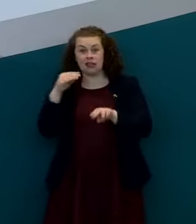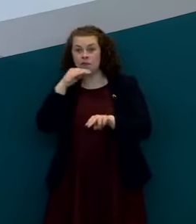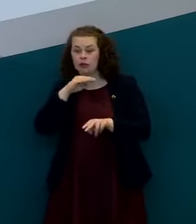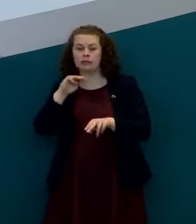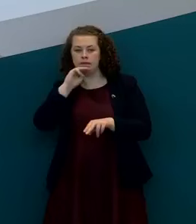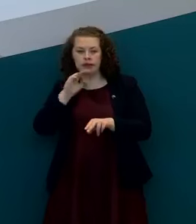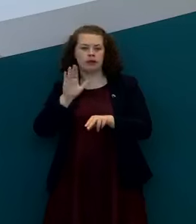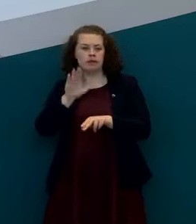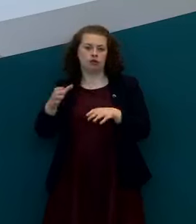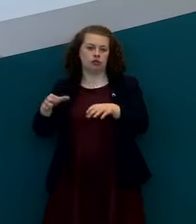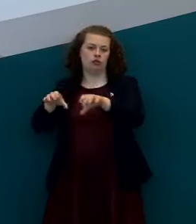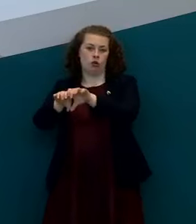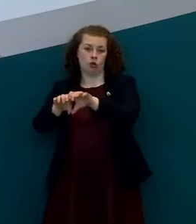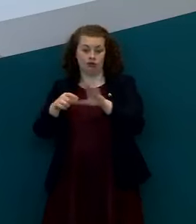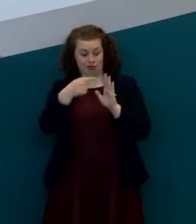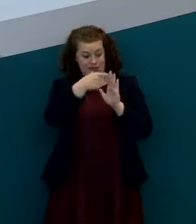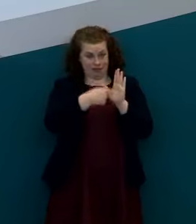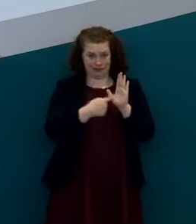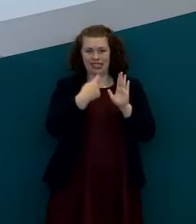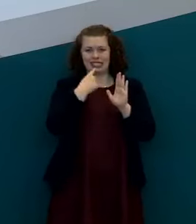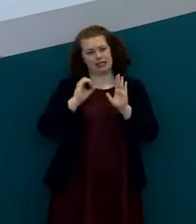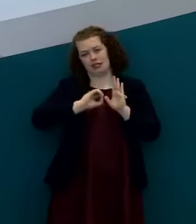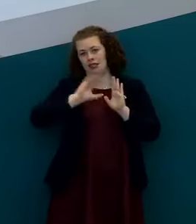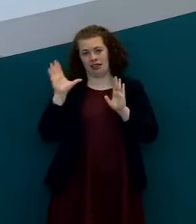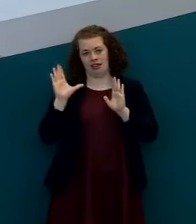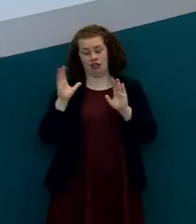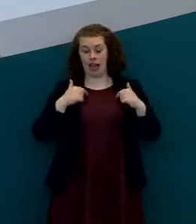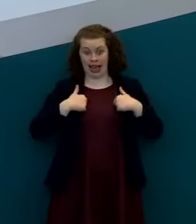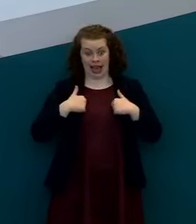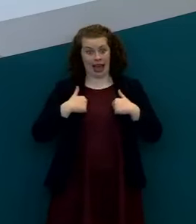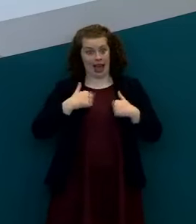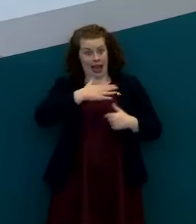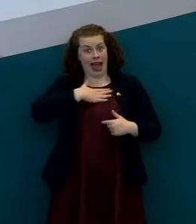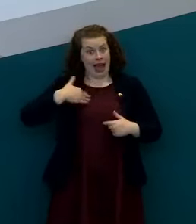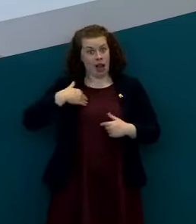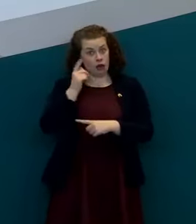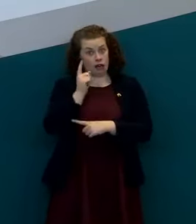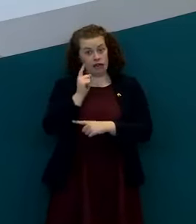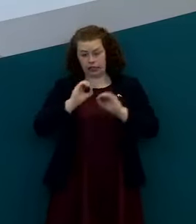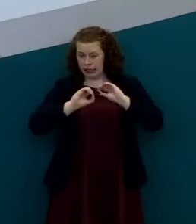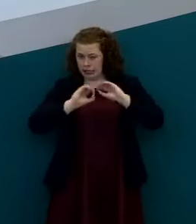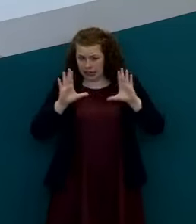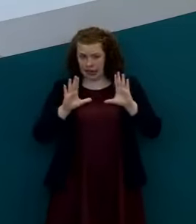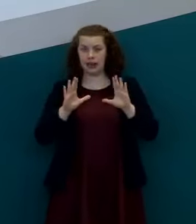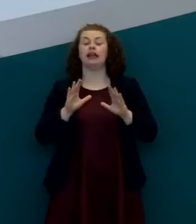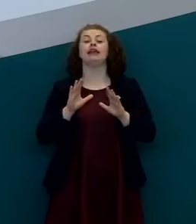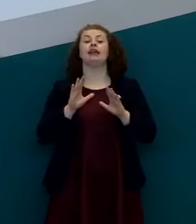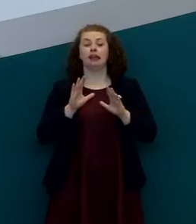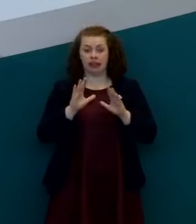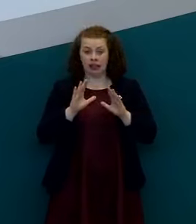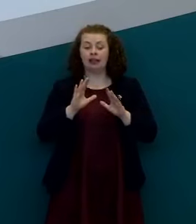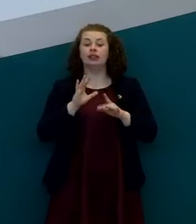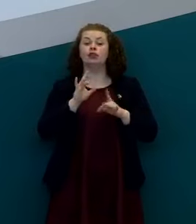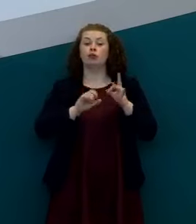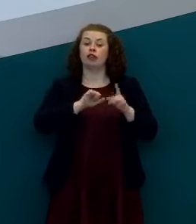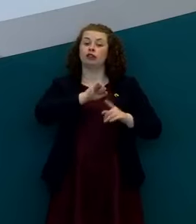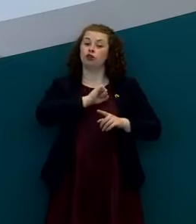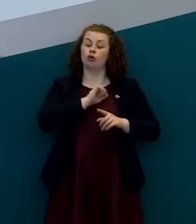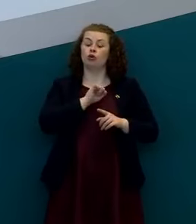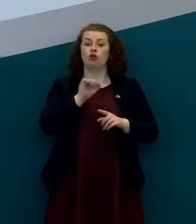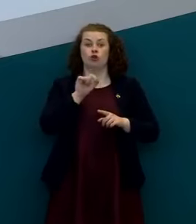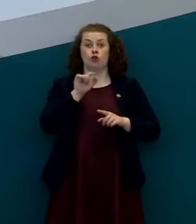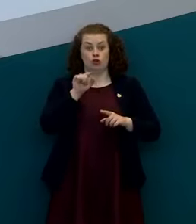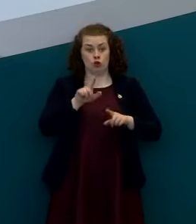that will be something that the regulations provide for and our advice clearly uh is for people to stay with us to avoid uh uh